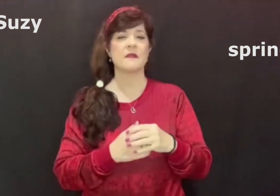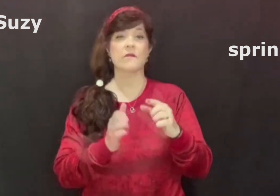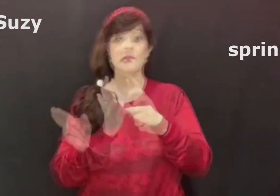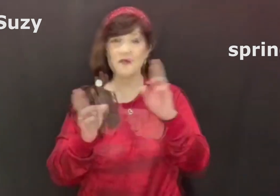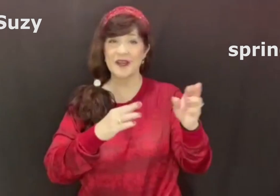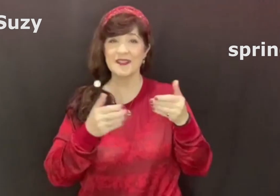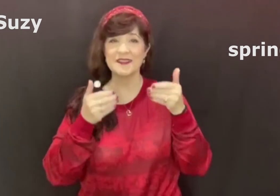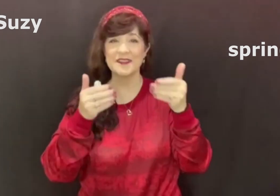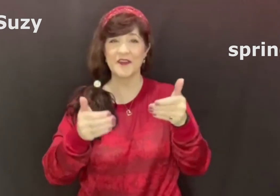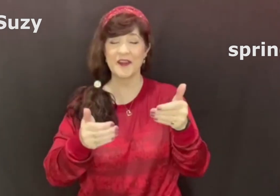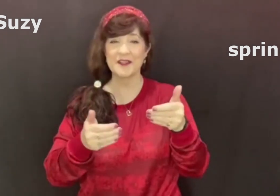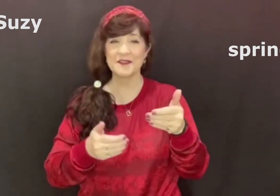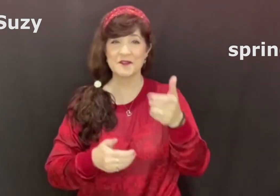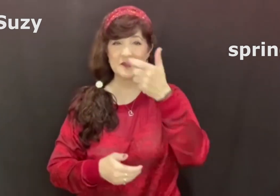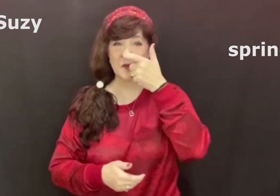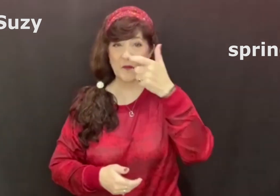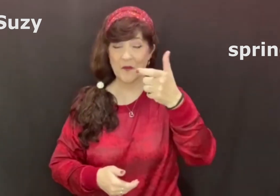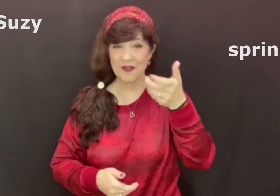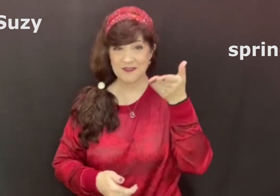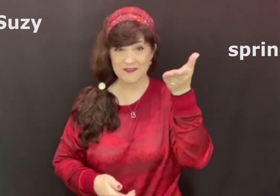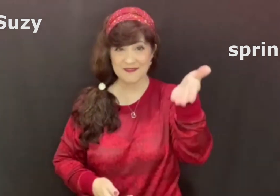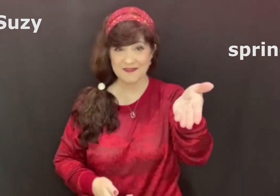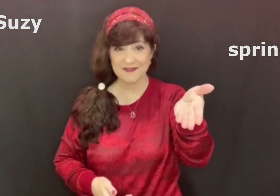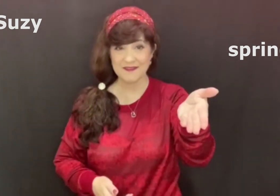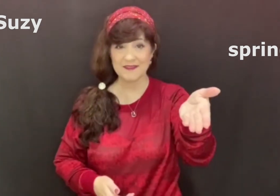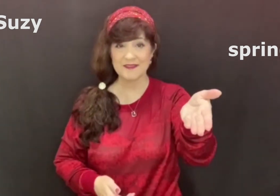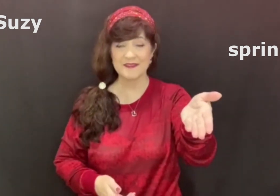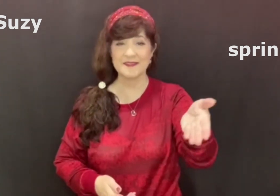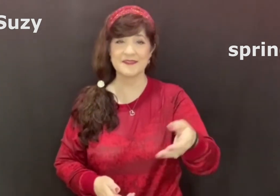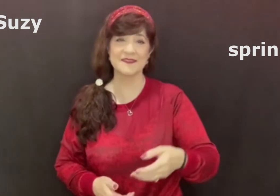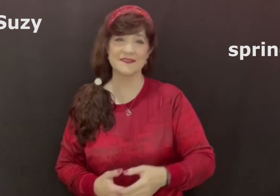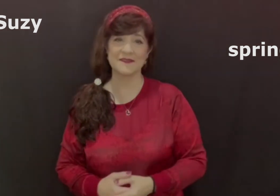Are you ready to watch? Yay, let's go!